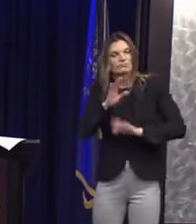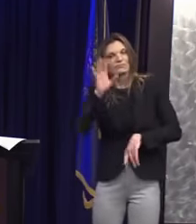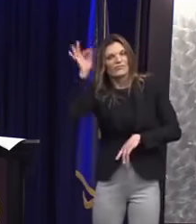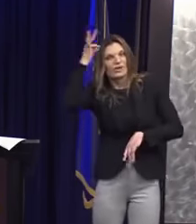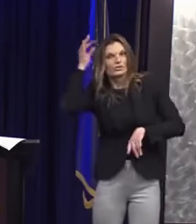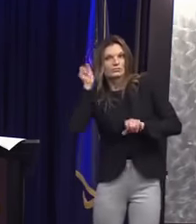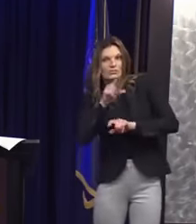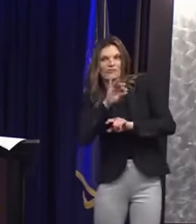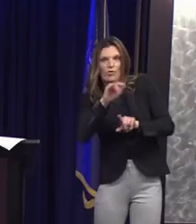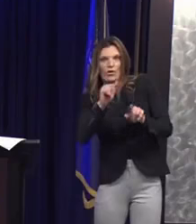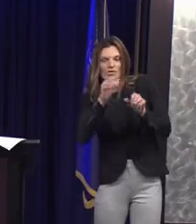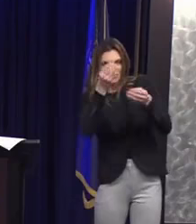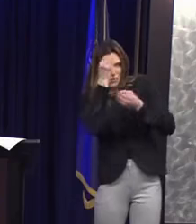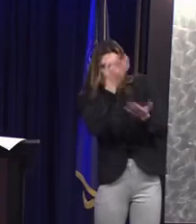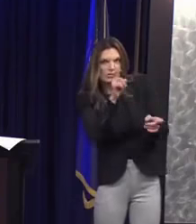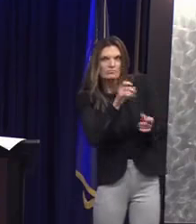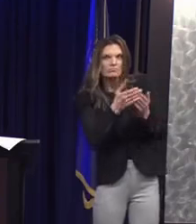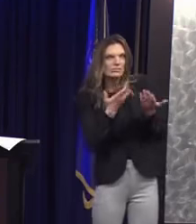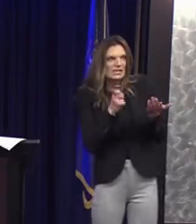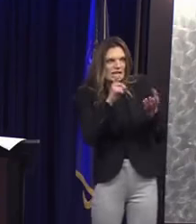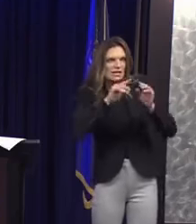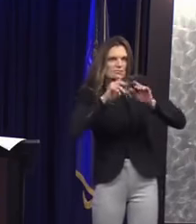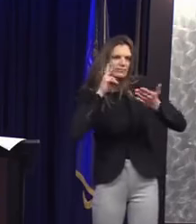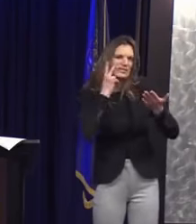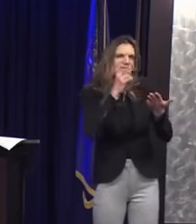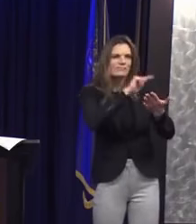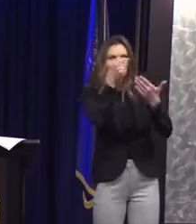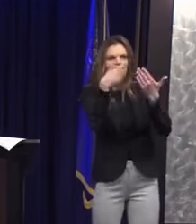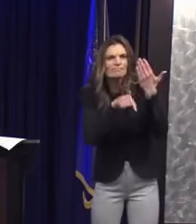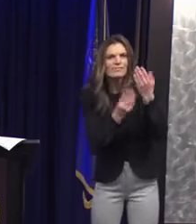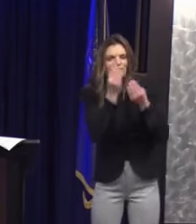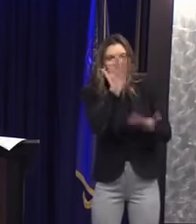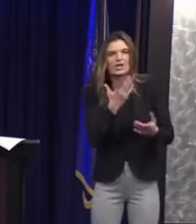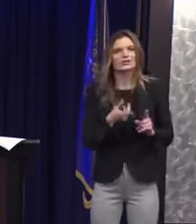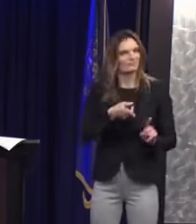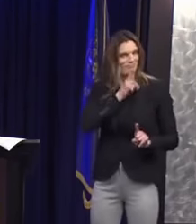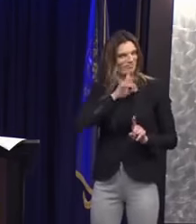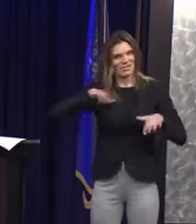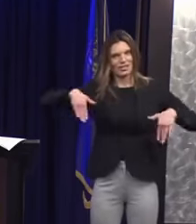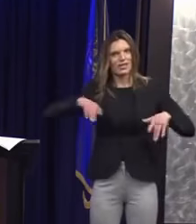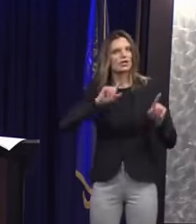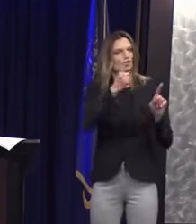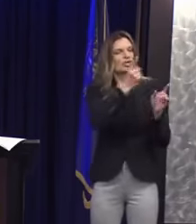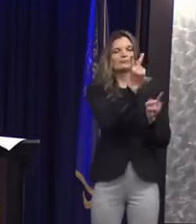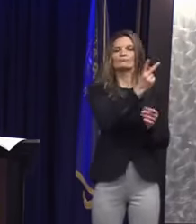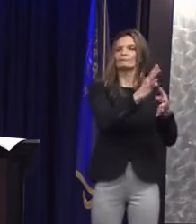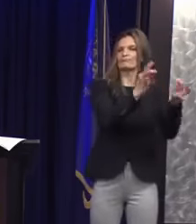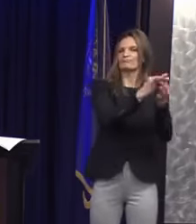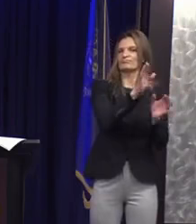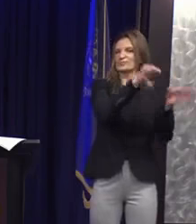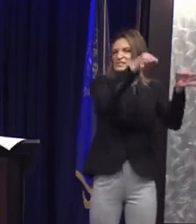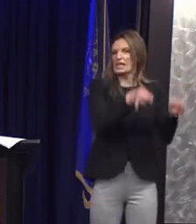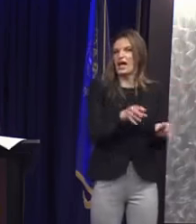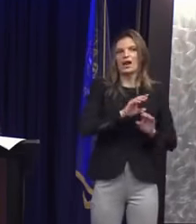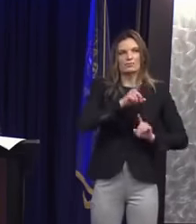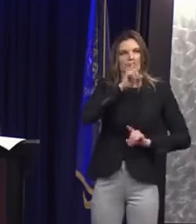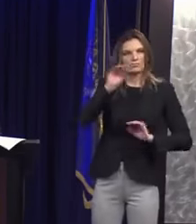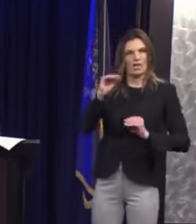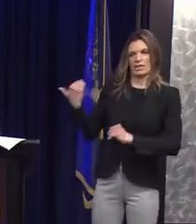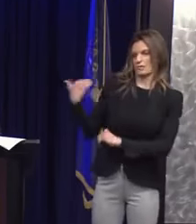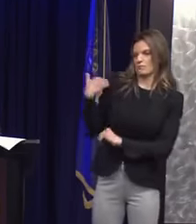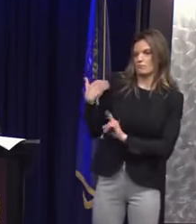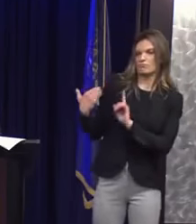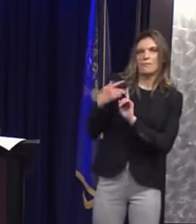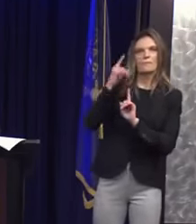of either junior staffer. Therefore, this charge was not sustainable because no FOIA existed.